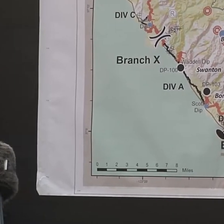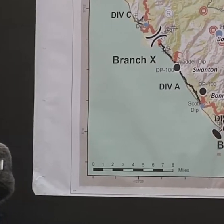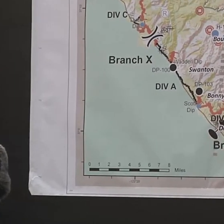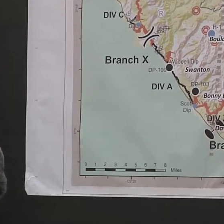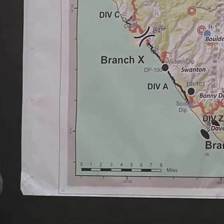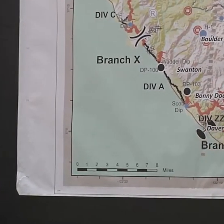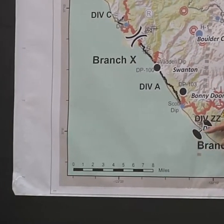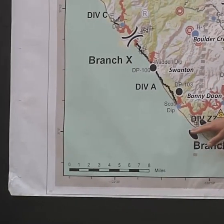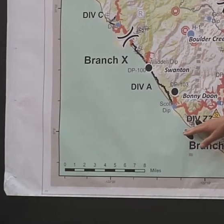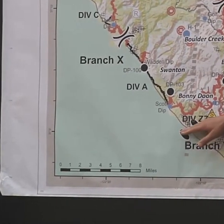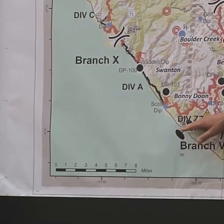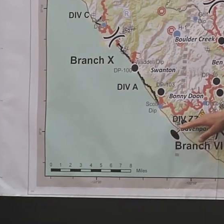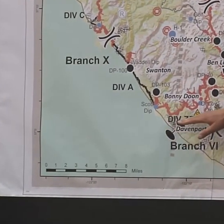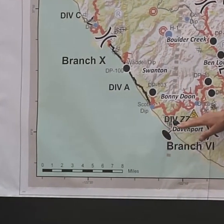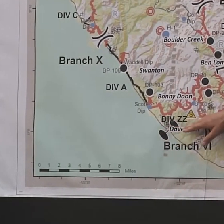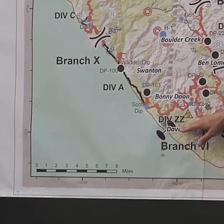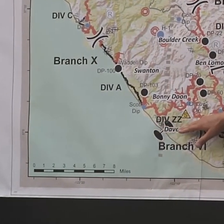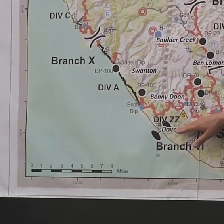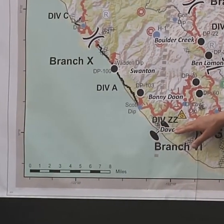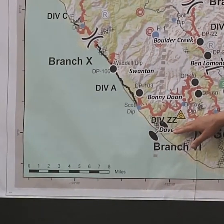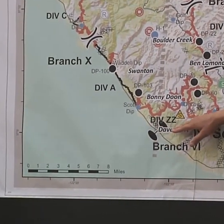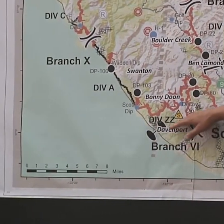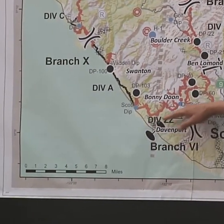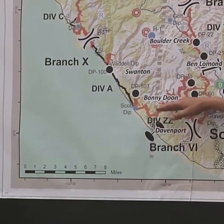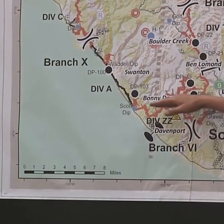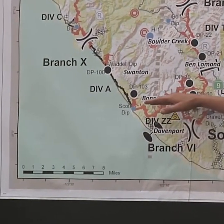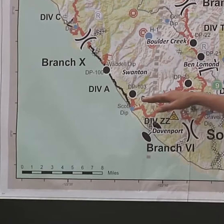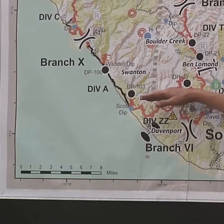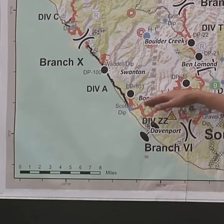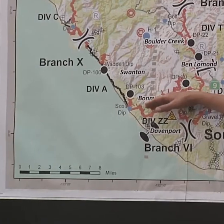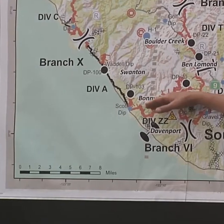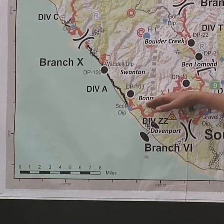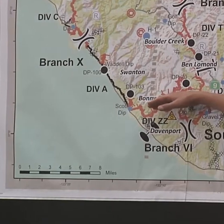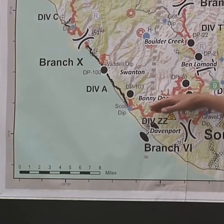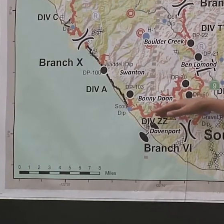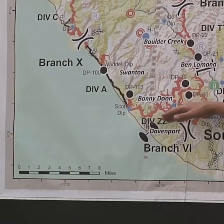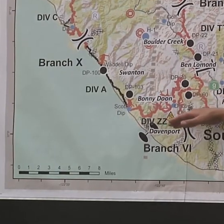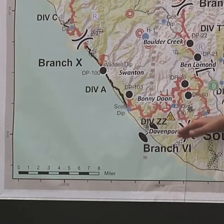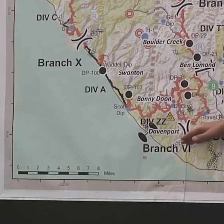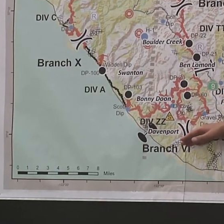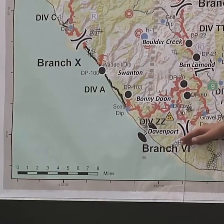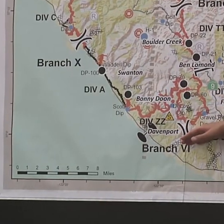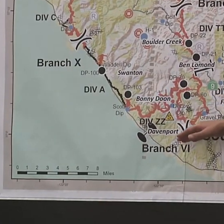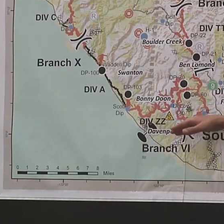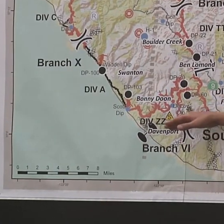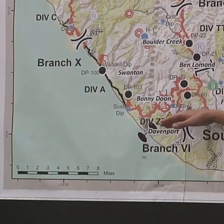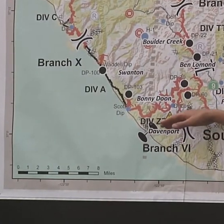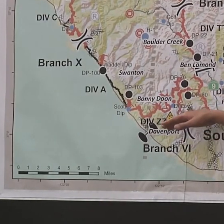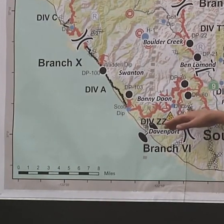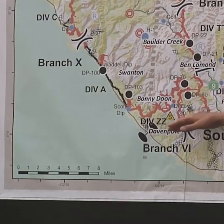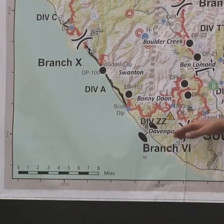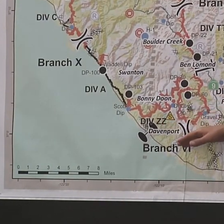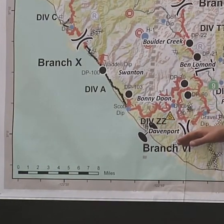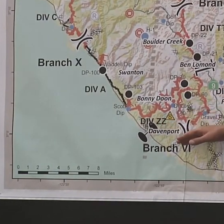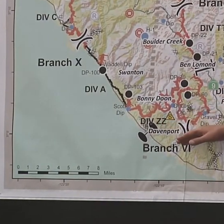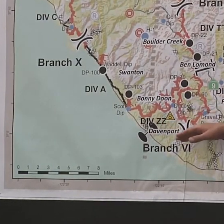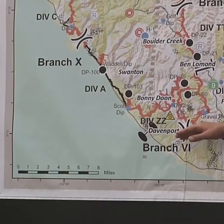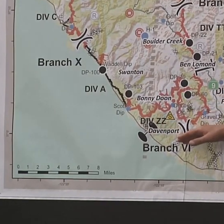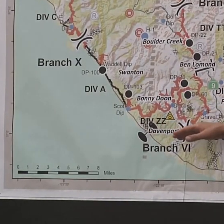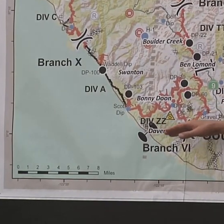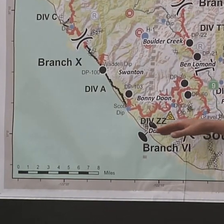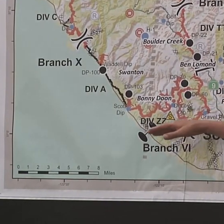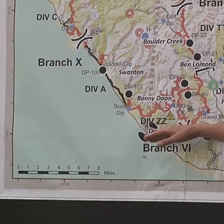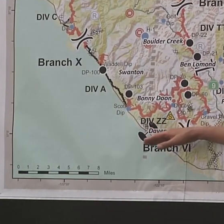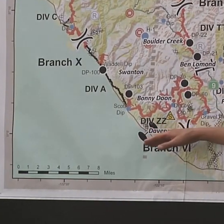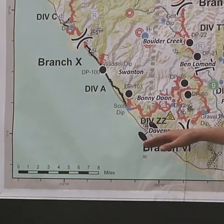the south here, holding very well. This has always been a concern for us so that the fire does not progress in a southerly fashion to threaten the community